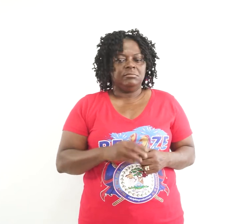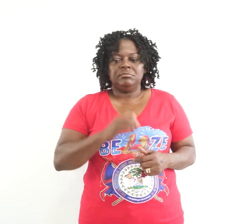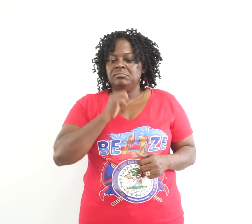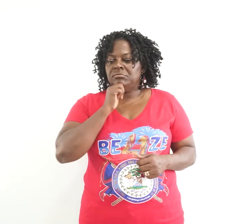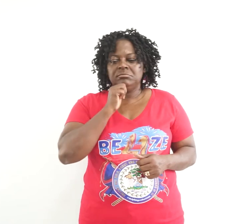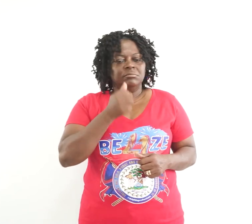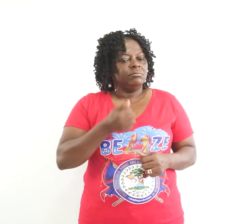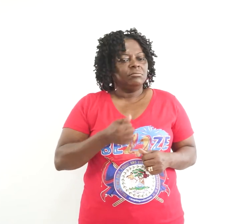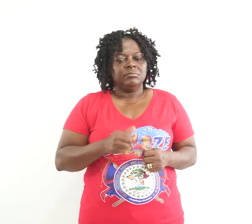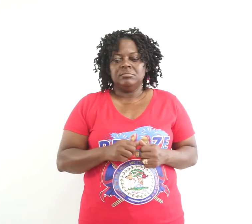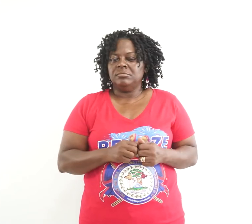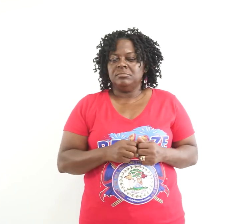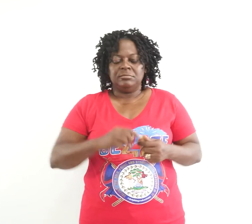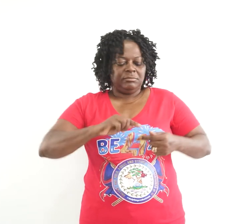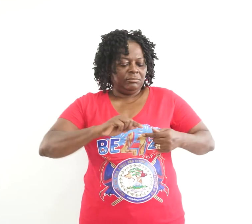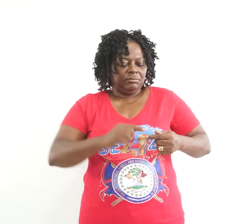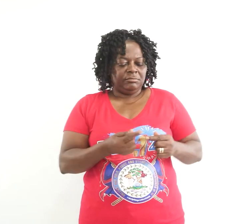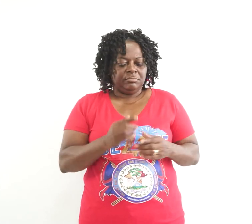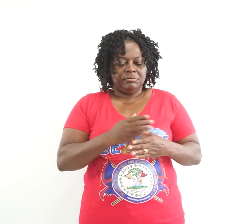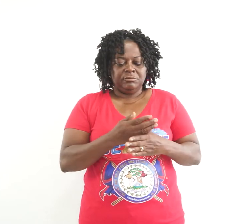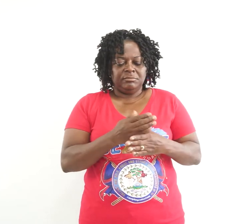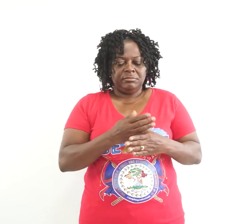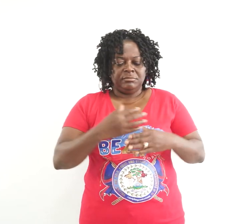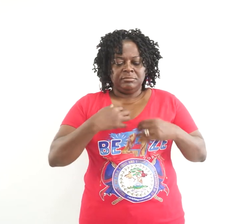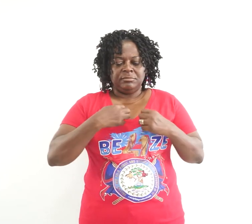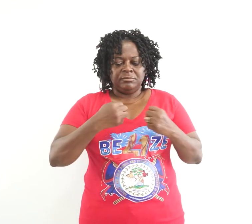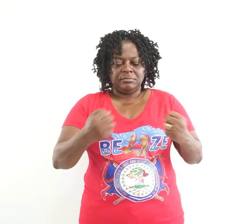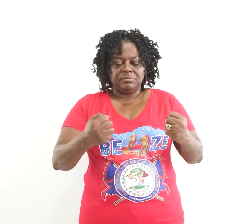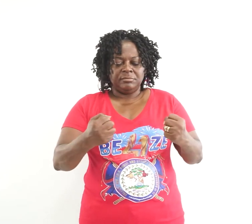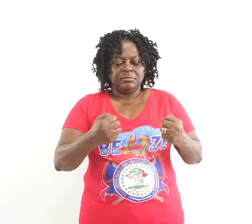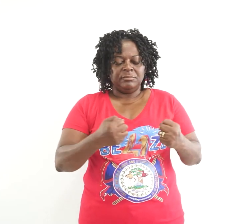between stretching or exercising.